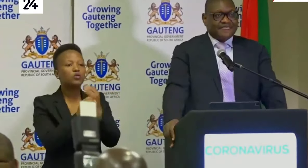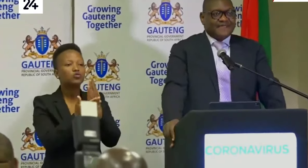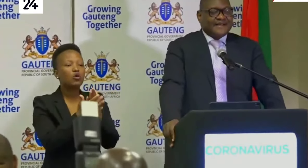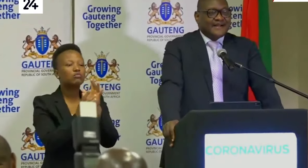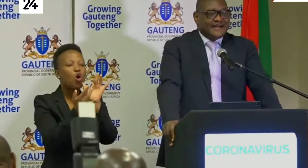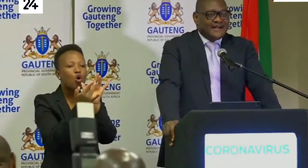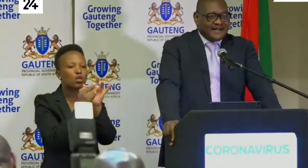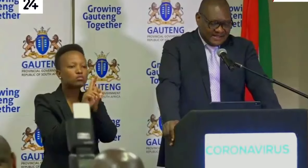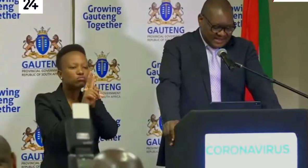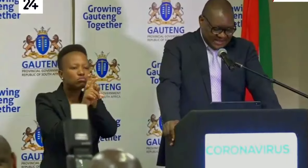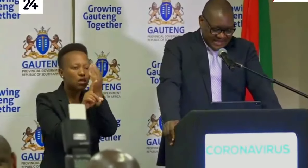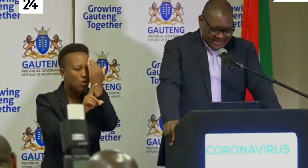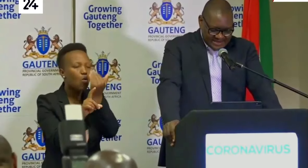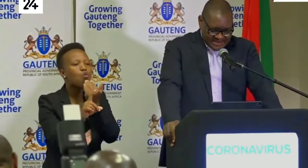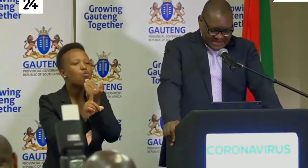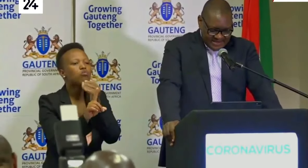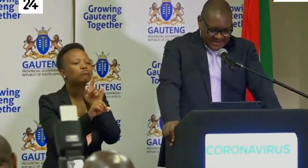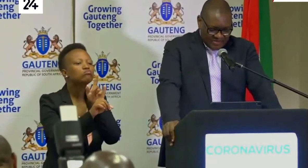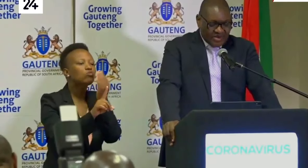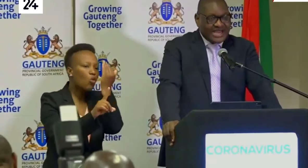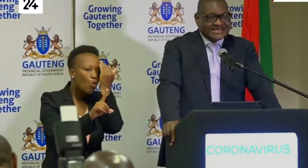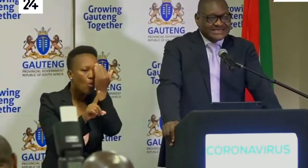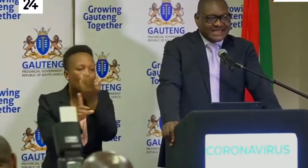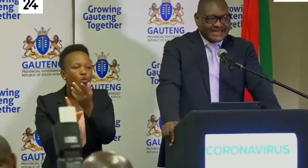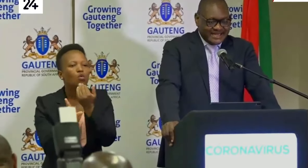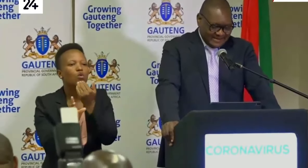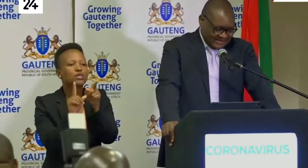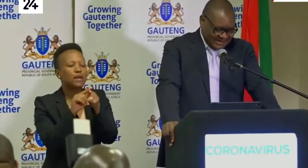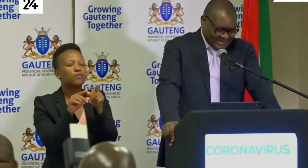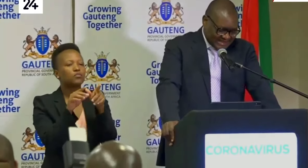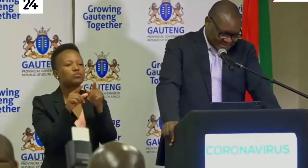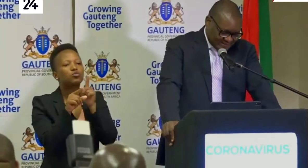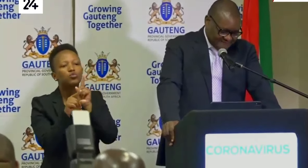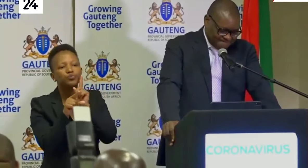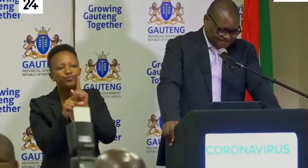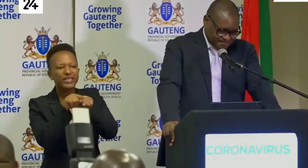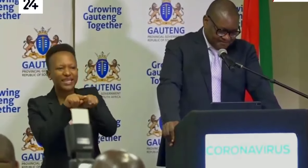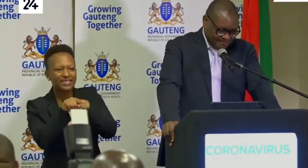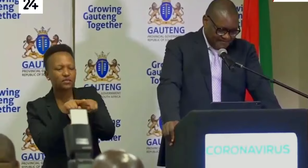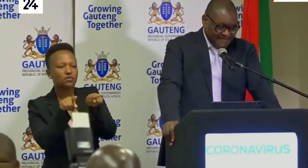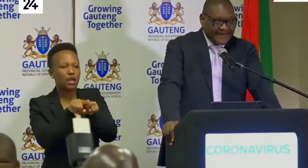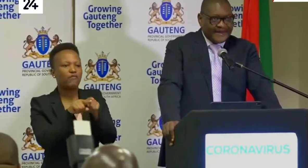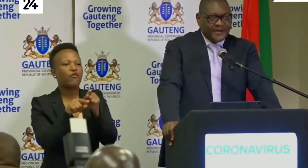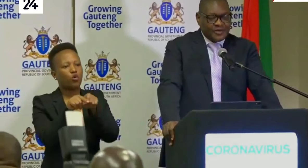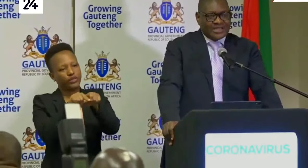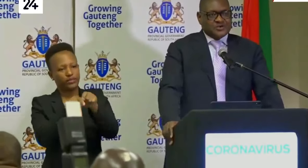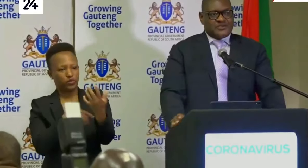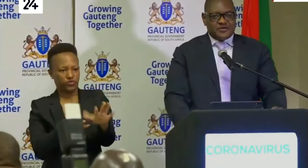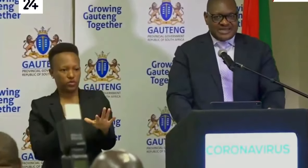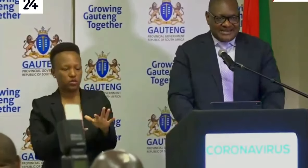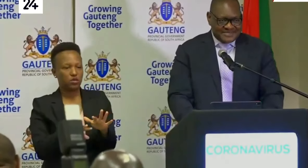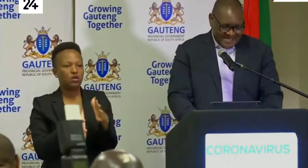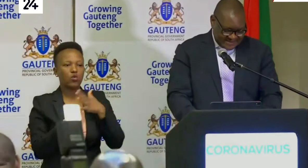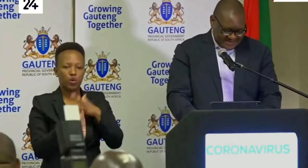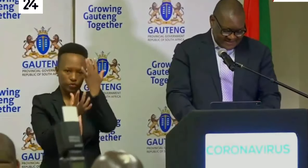and in conducting screening and testing. We want to